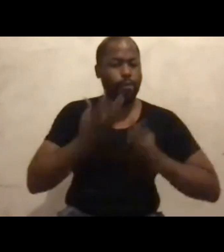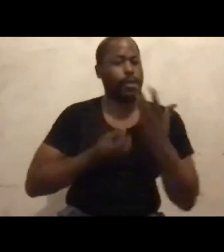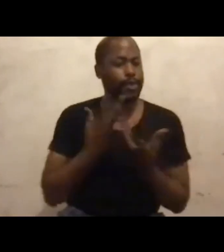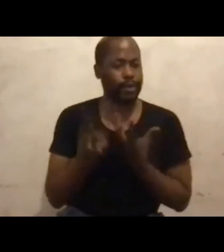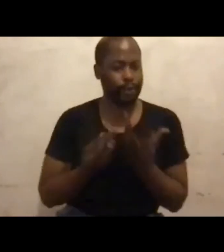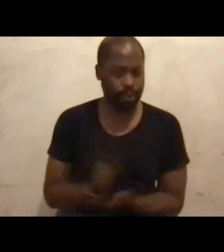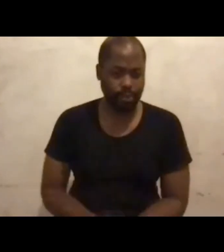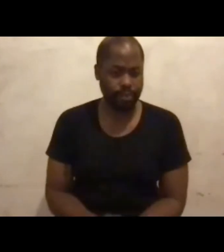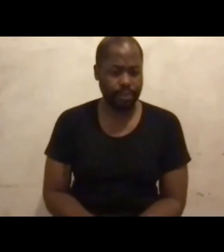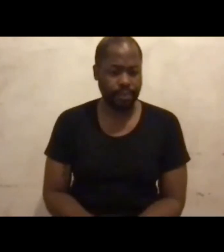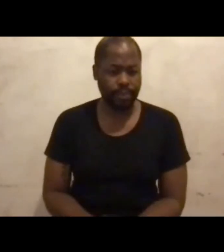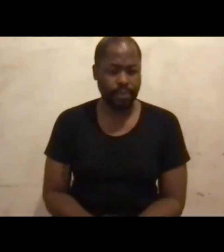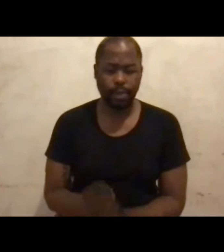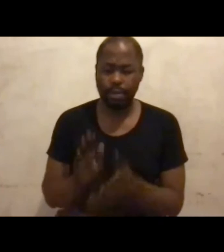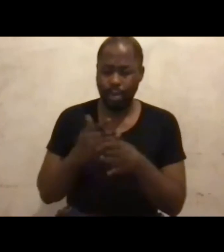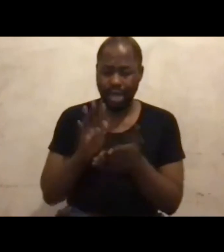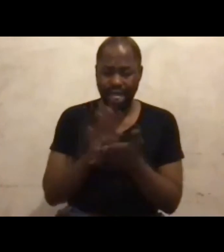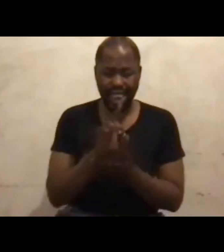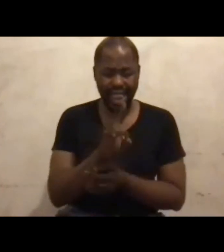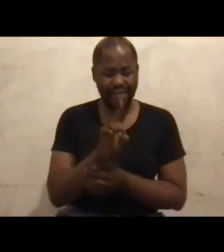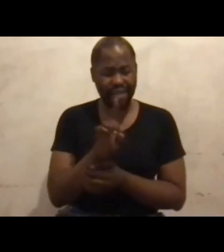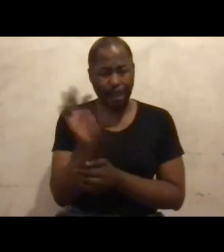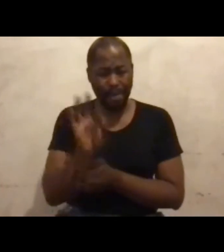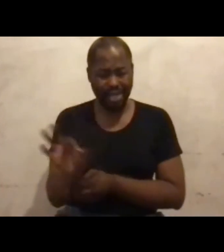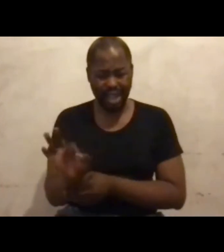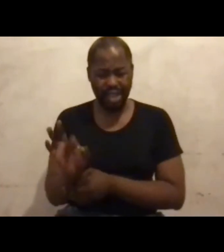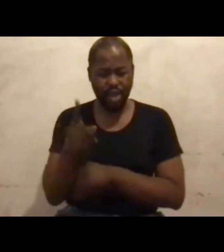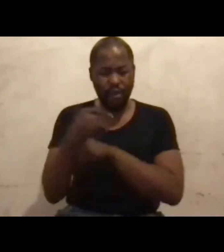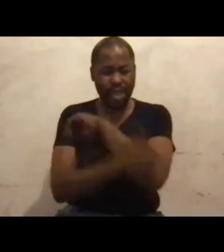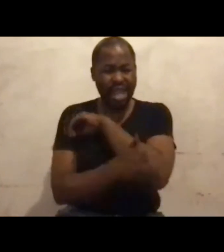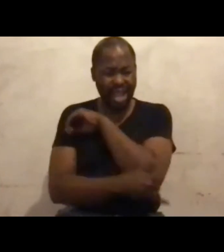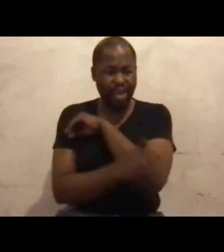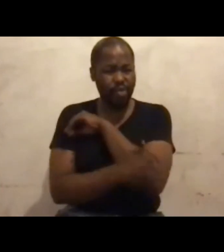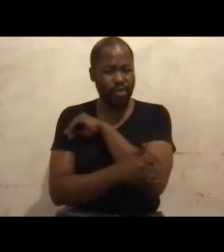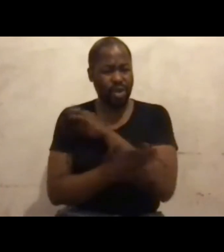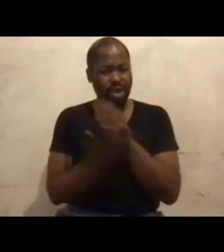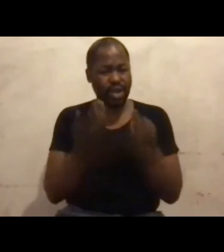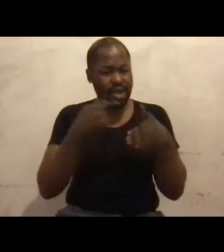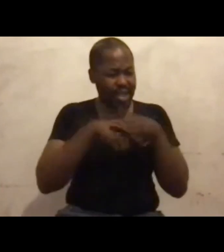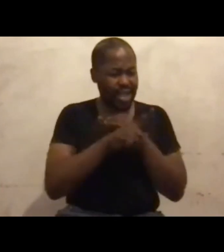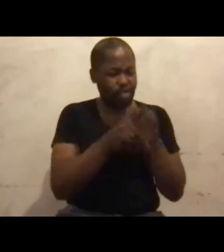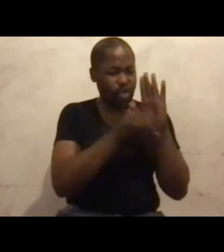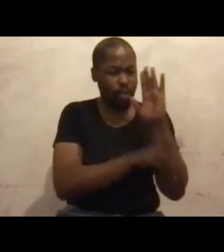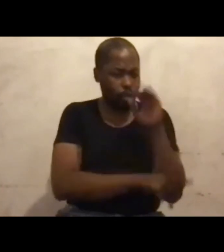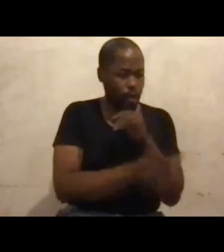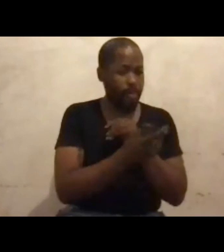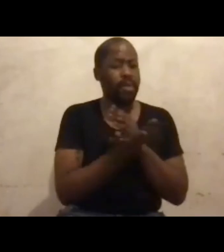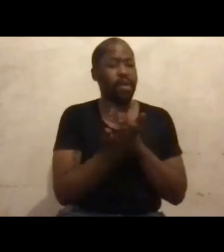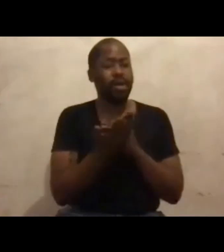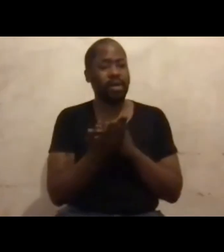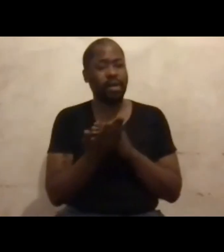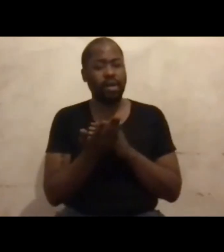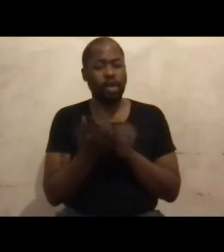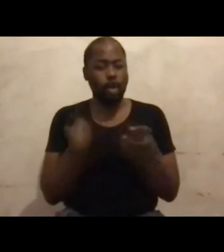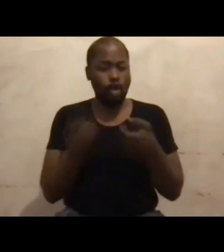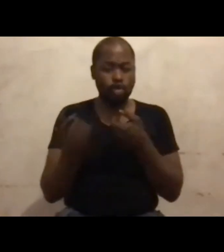Because 11% of the population subscribes to the program or join in